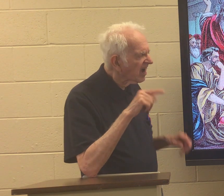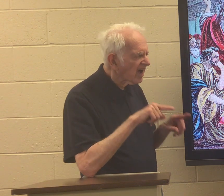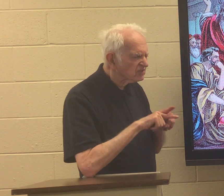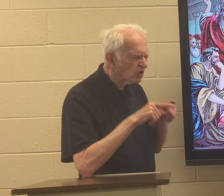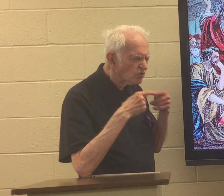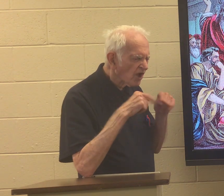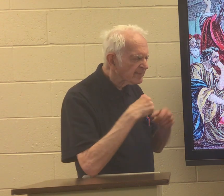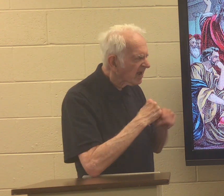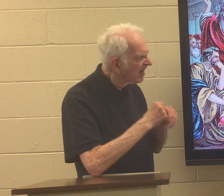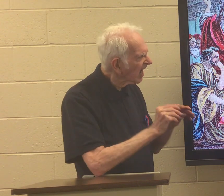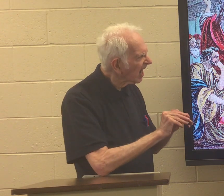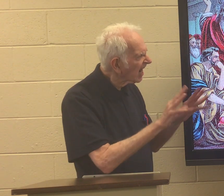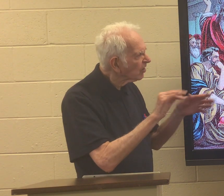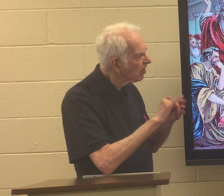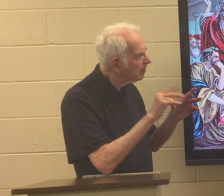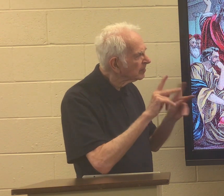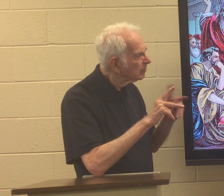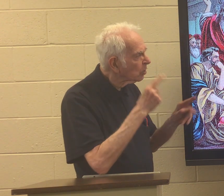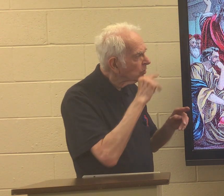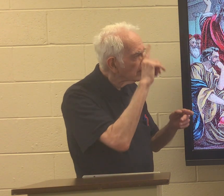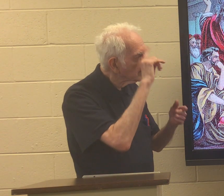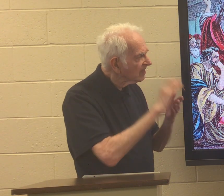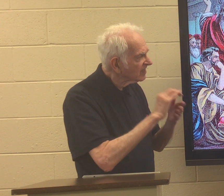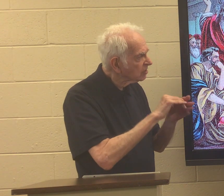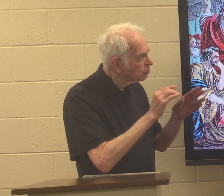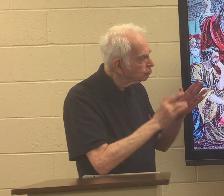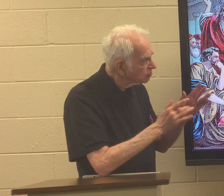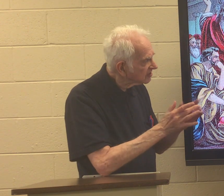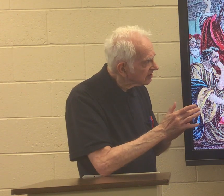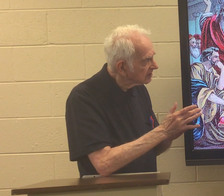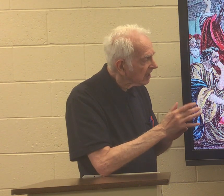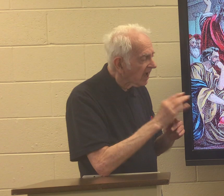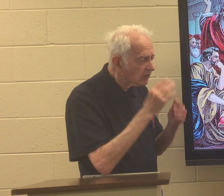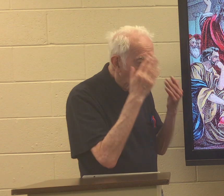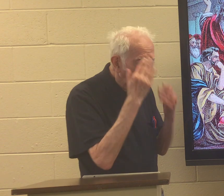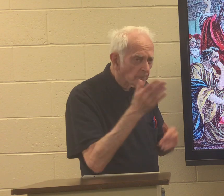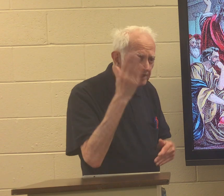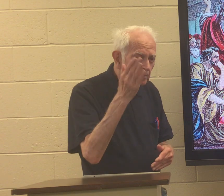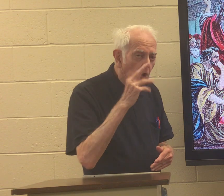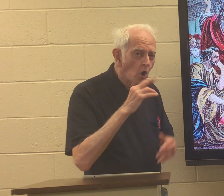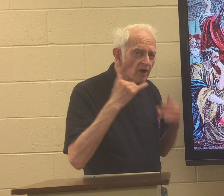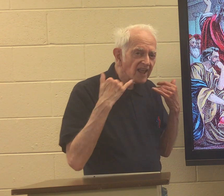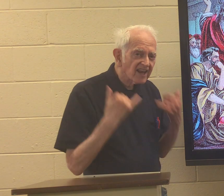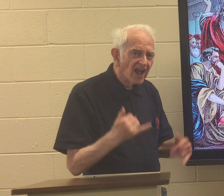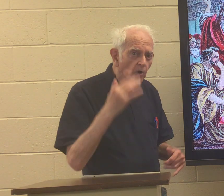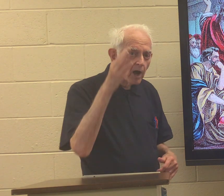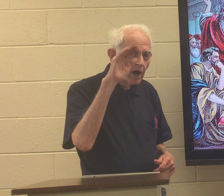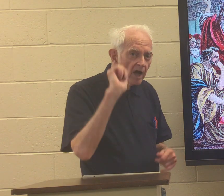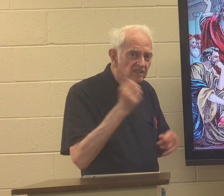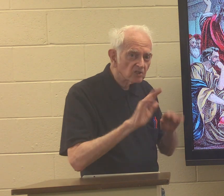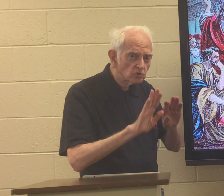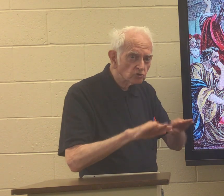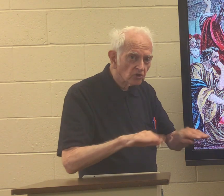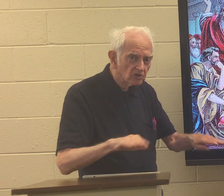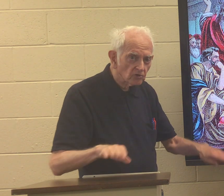Paul also tried to make it clear that the people who believe in Jesus and obey him are now God's children